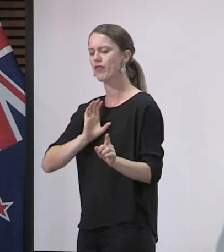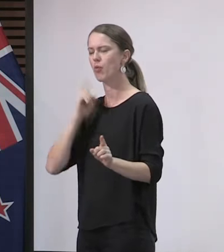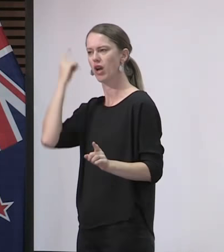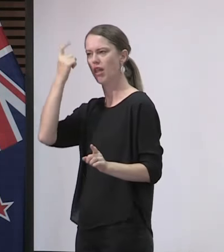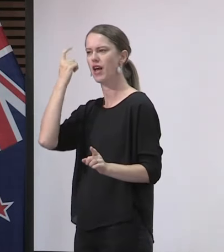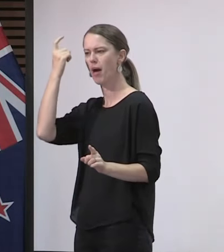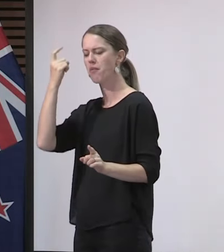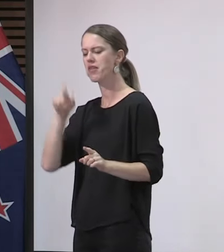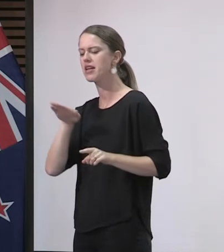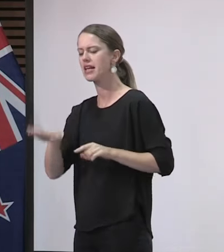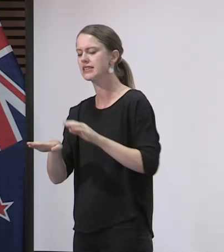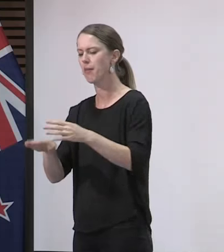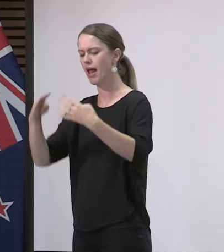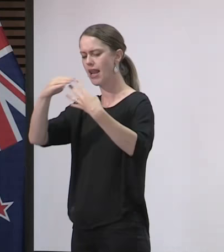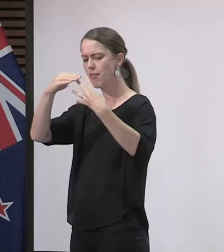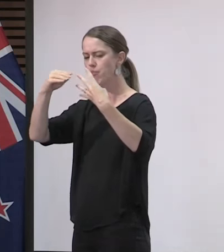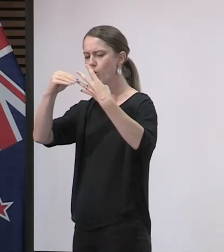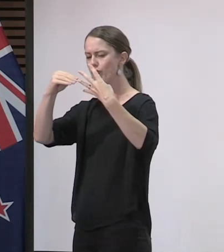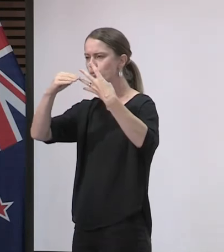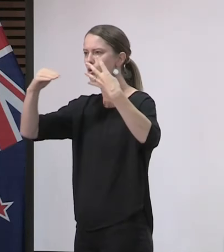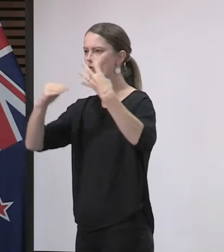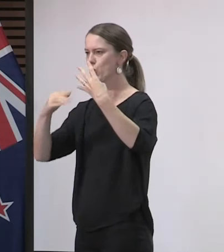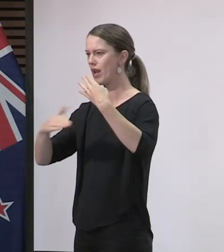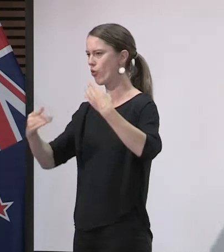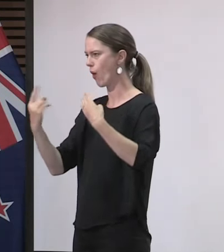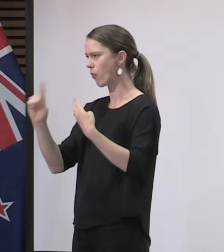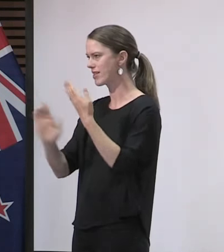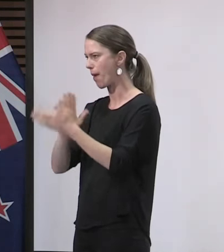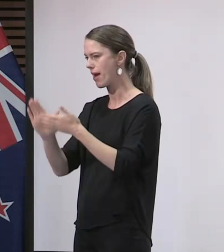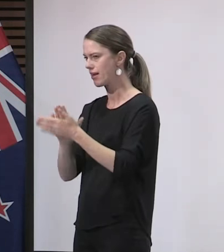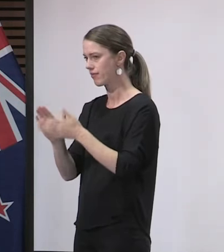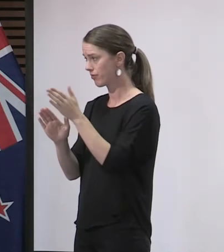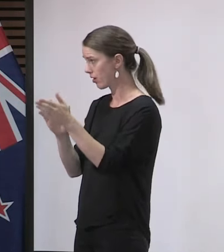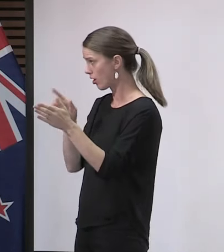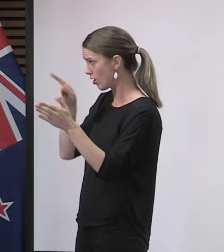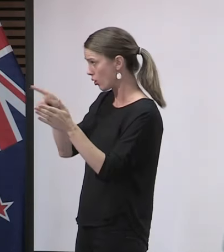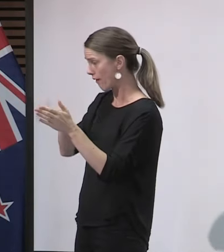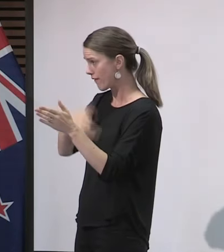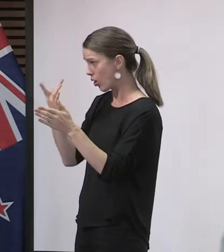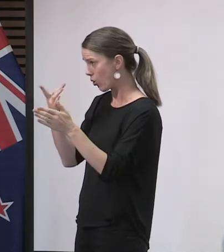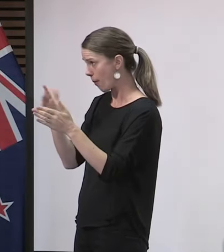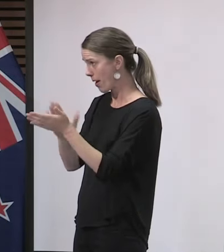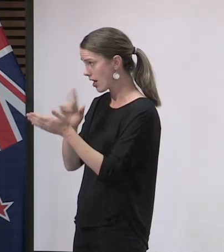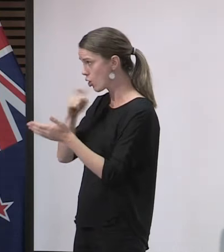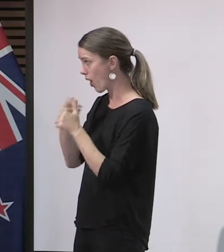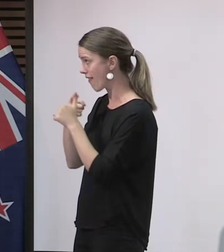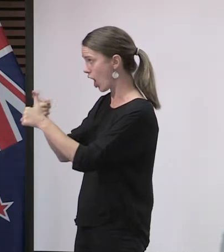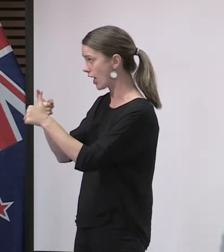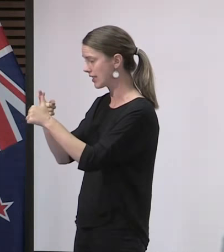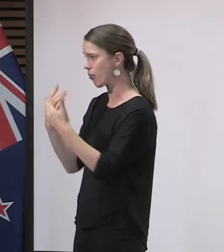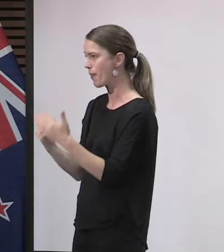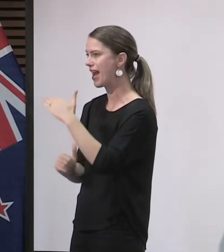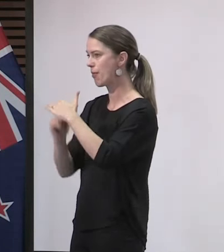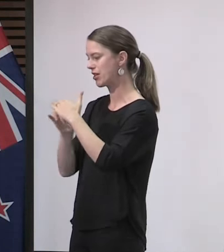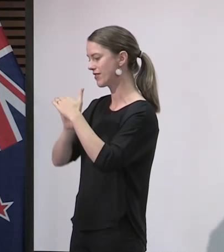seriously about what would a move to Alert Level 1 look like. So will your advice come Monday then be let's expand those gatherings, considering that we're on the